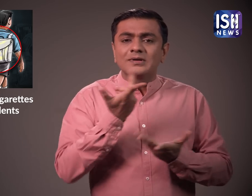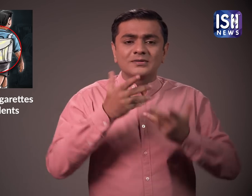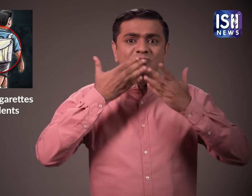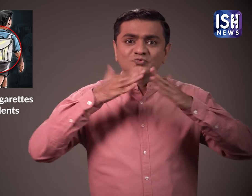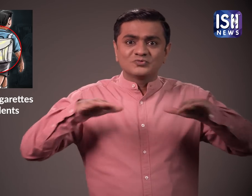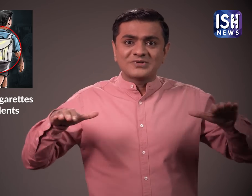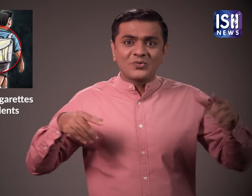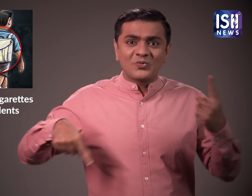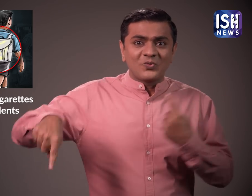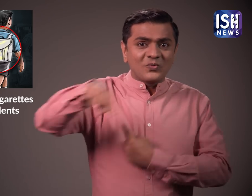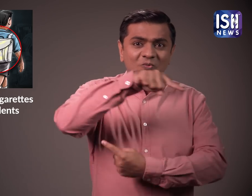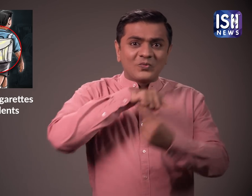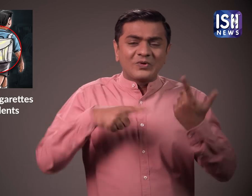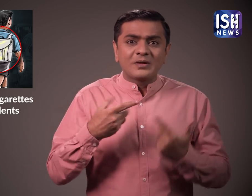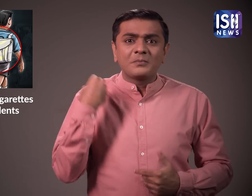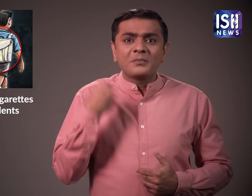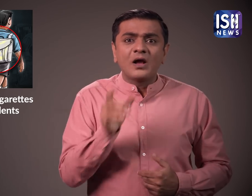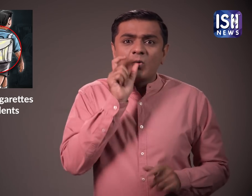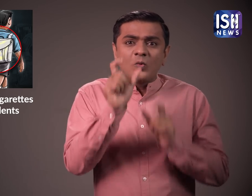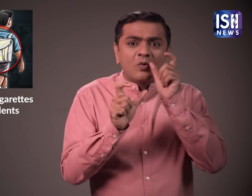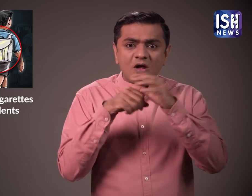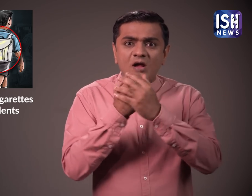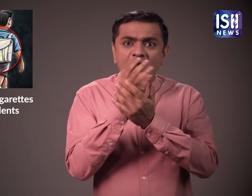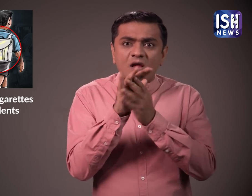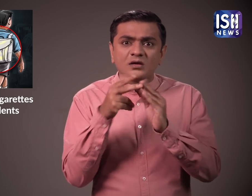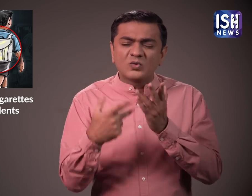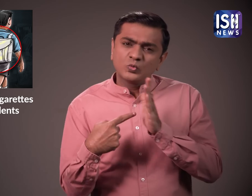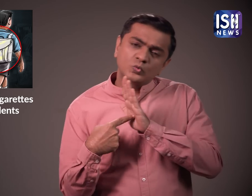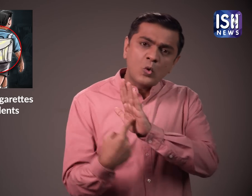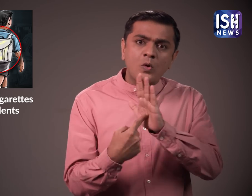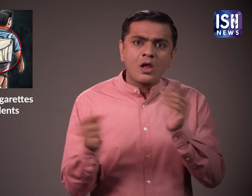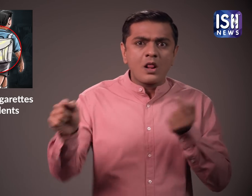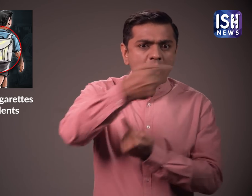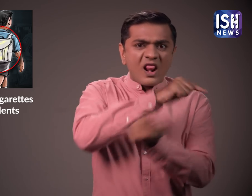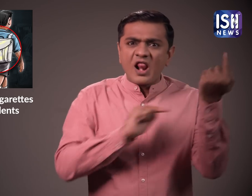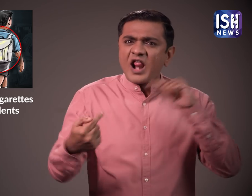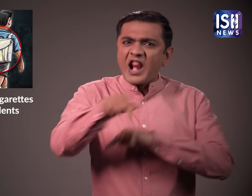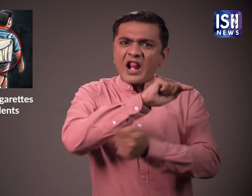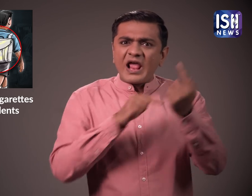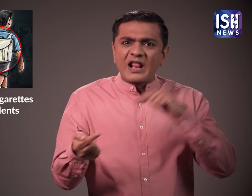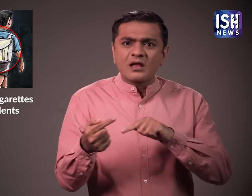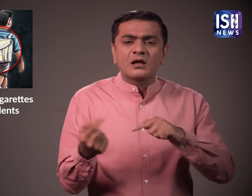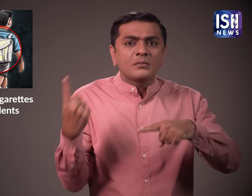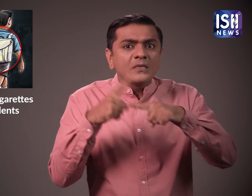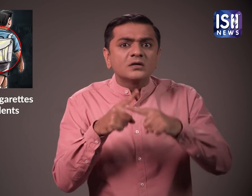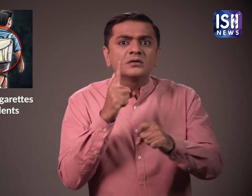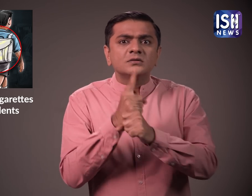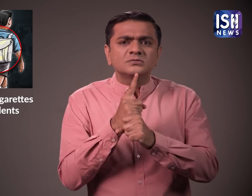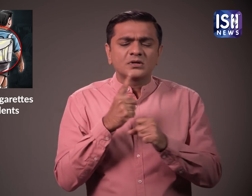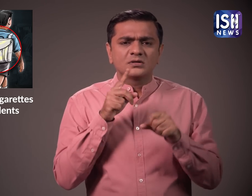Teachers observed students making obscene gestures and using foul language. They also saw students